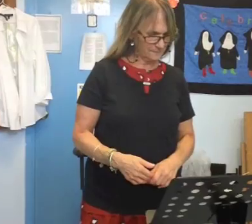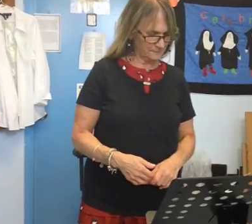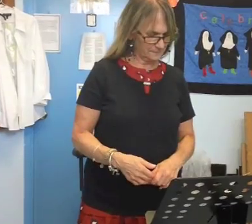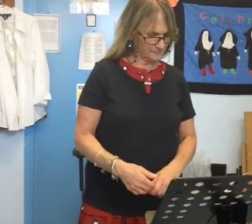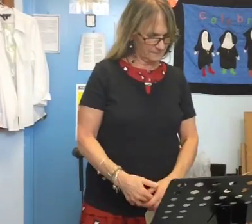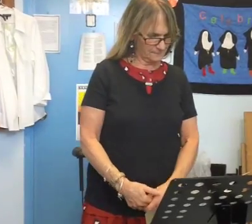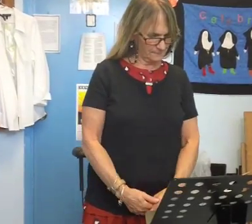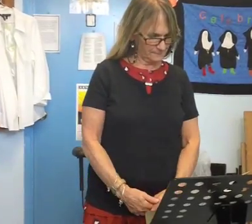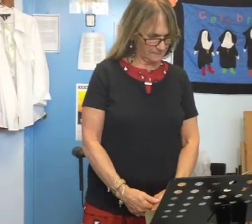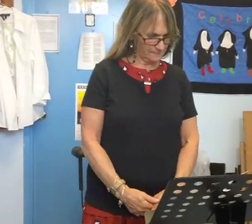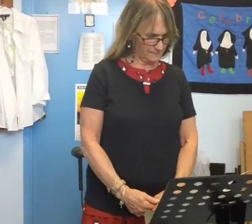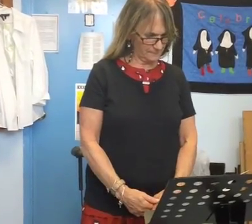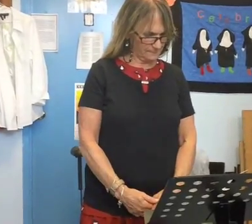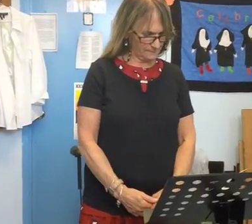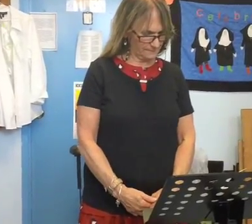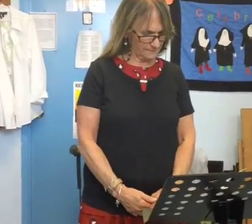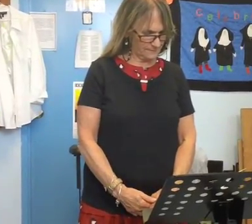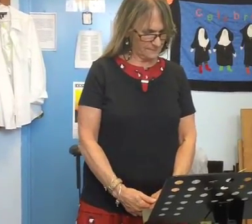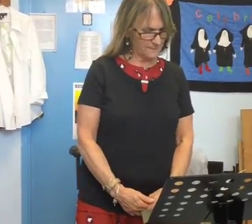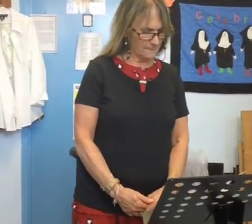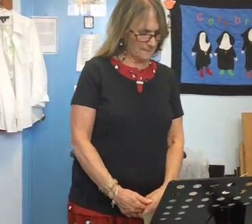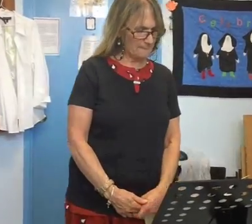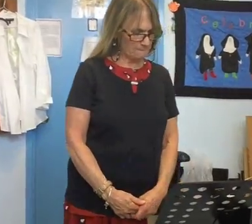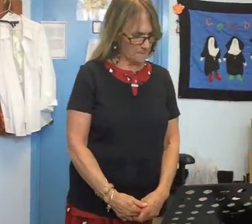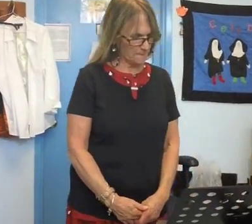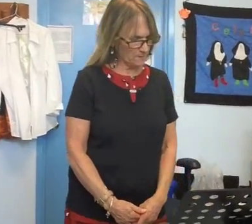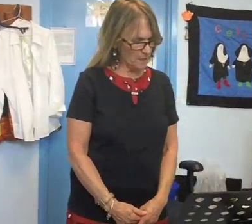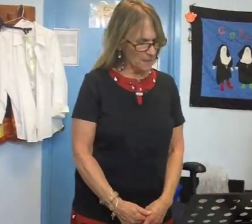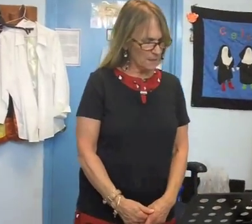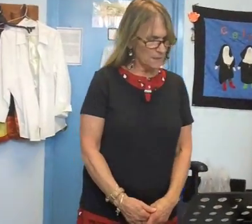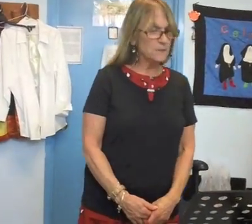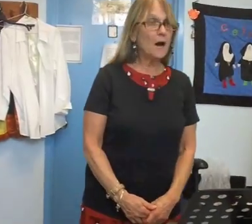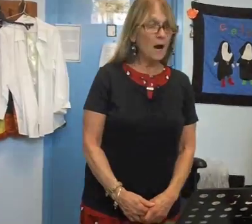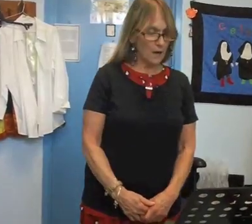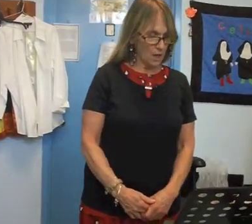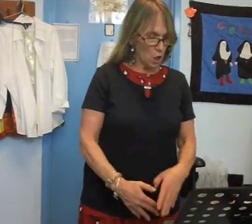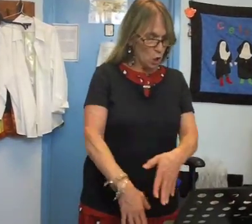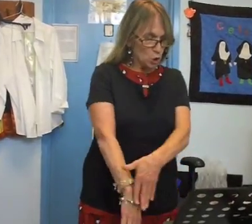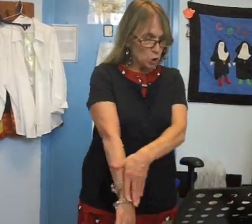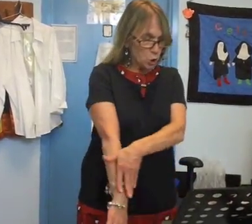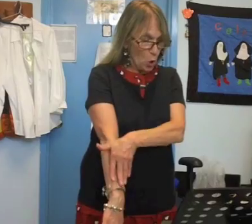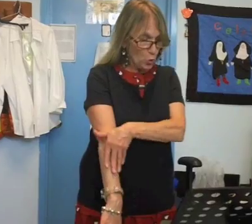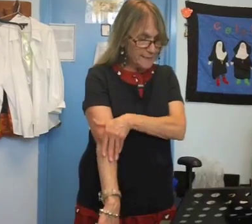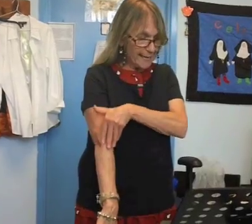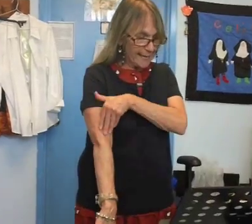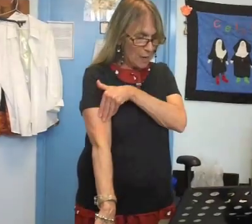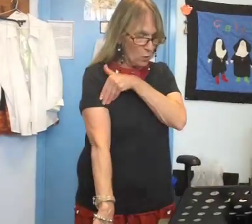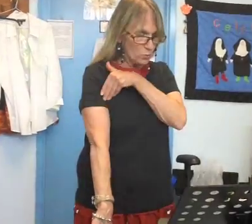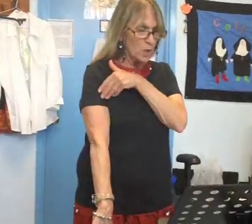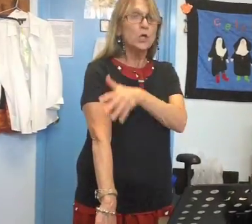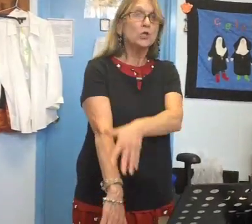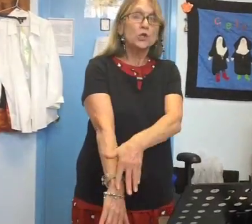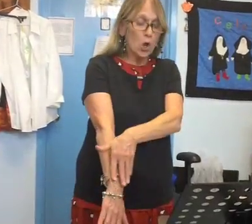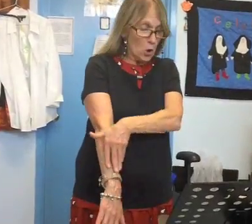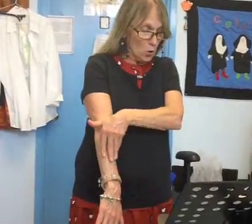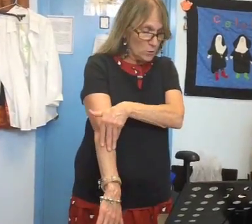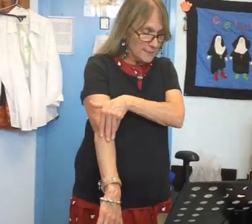okay we're gonna skip down to where you say Tuck slow down Tuck slow down slow down